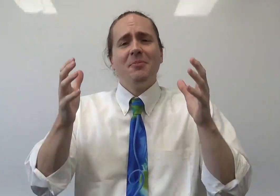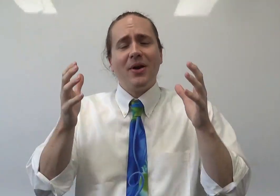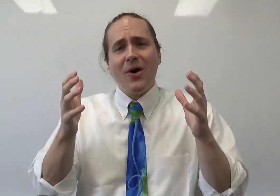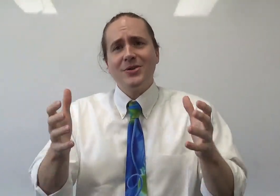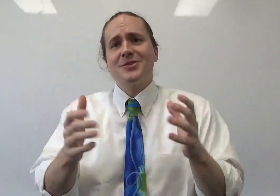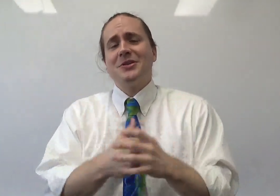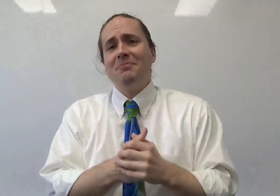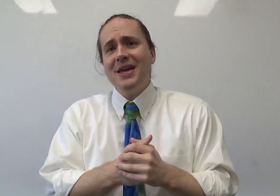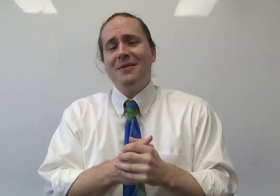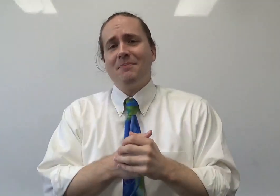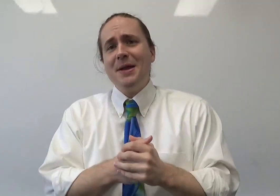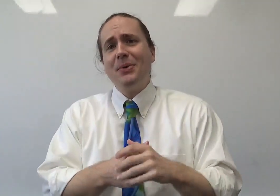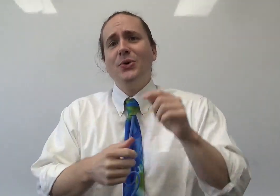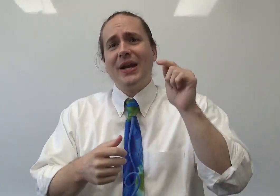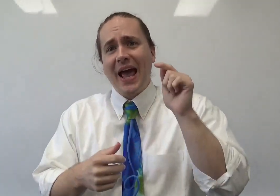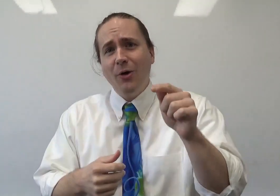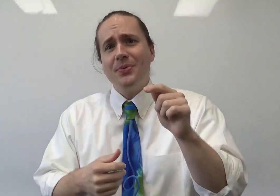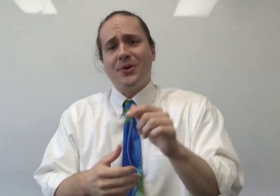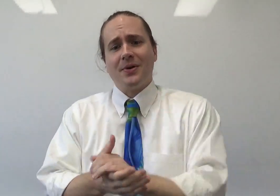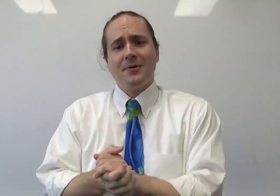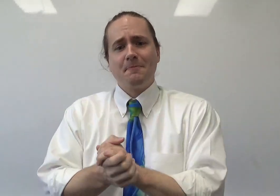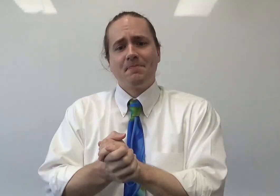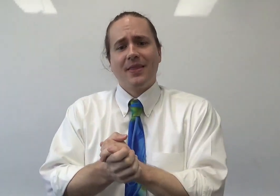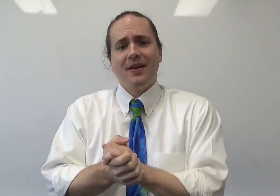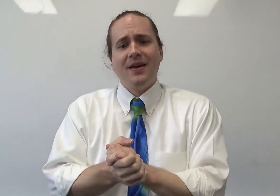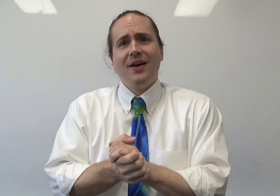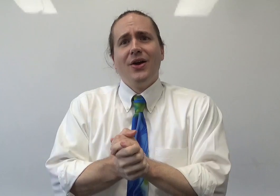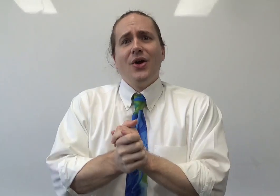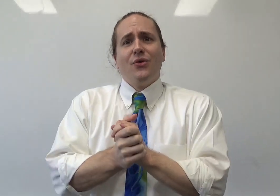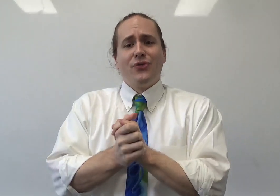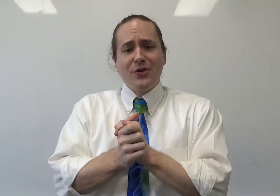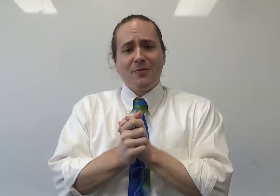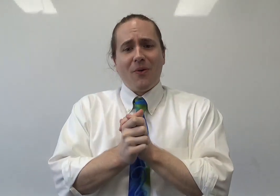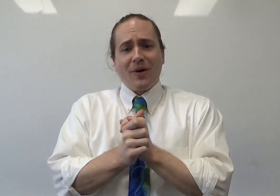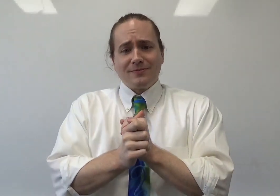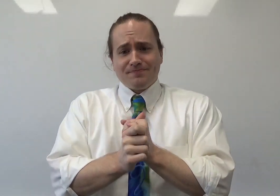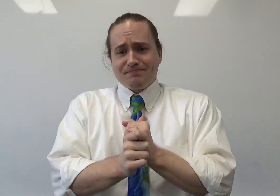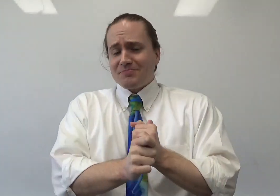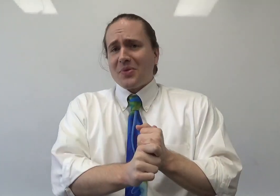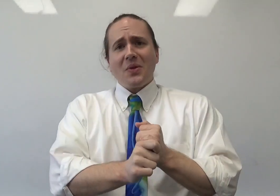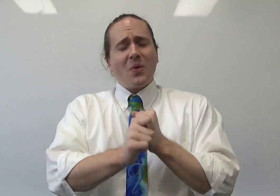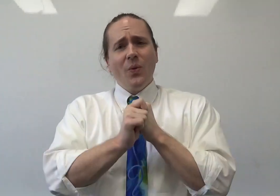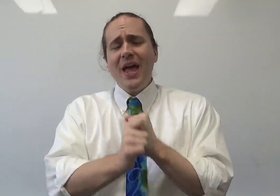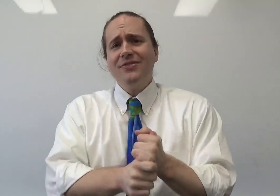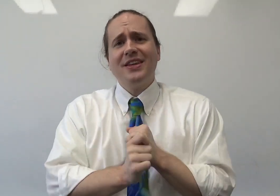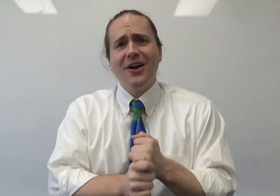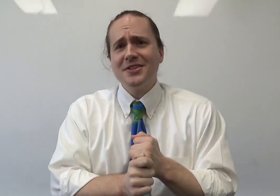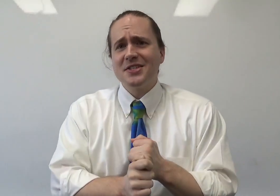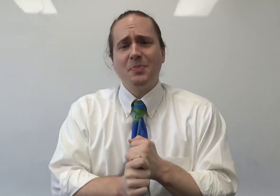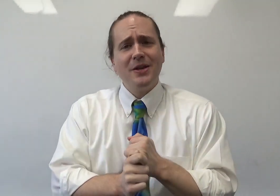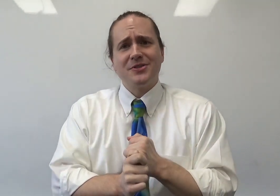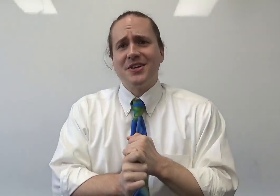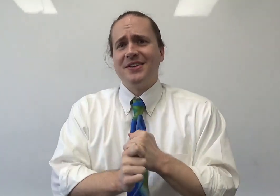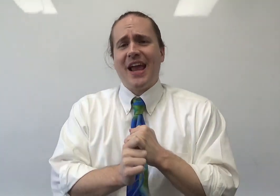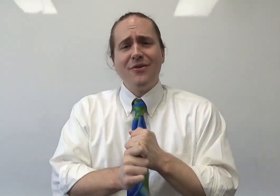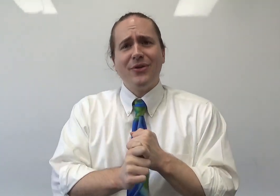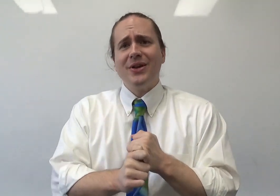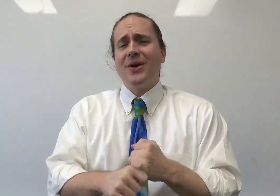but also to meet people who can help you. Furthermore, we have the Garrison Speaker Series every year,